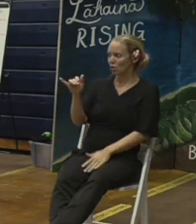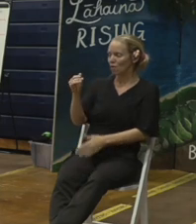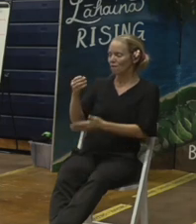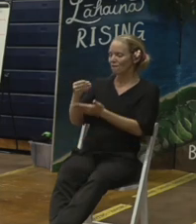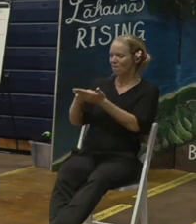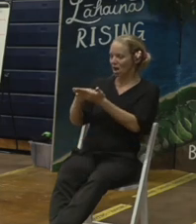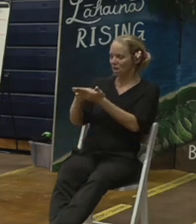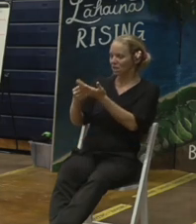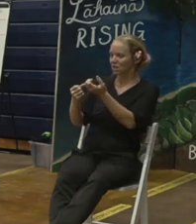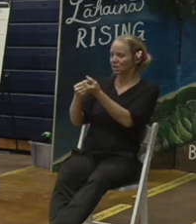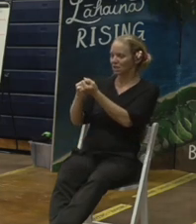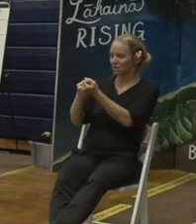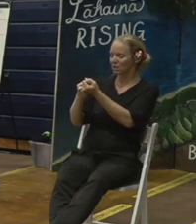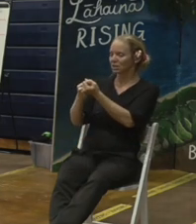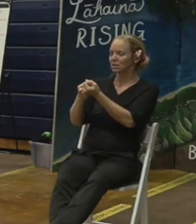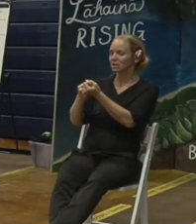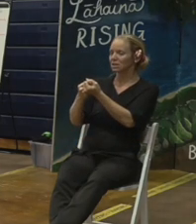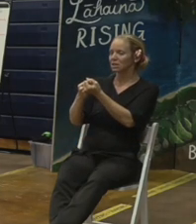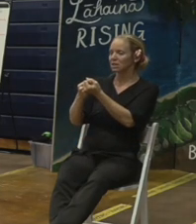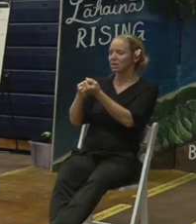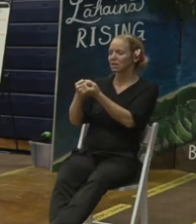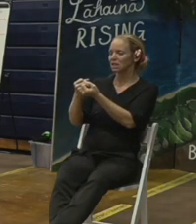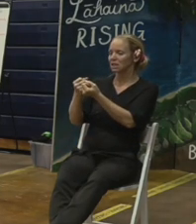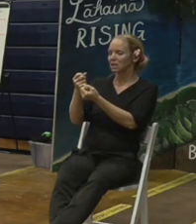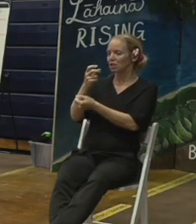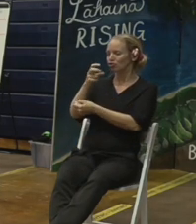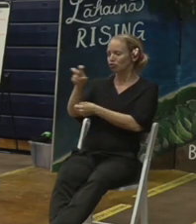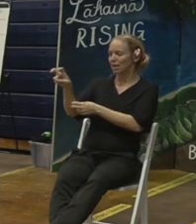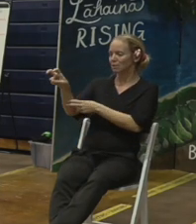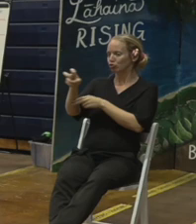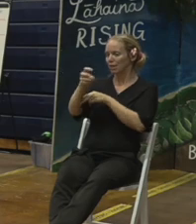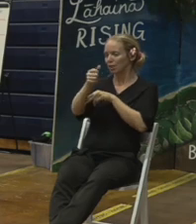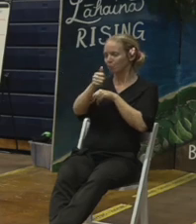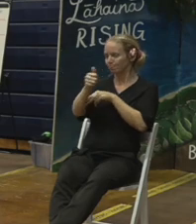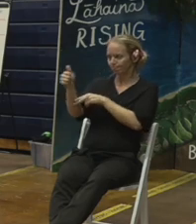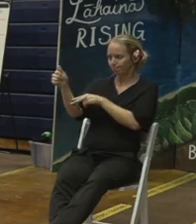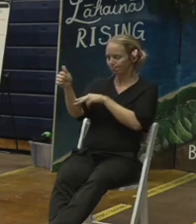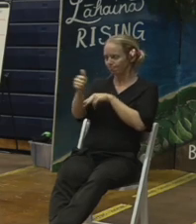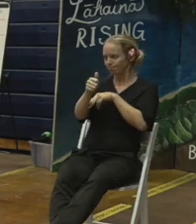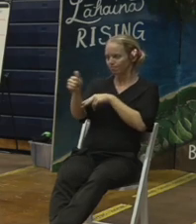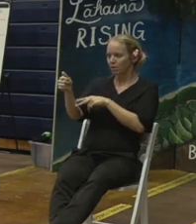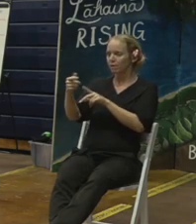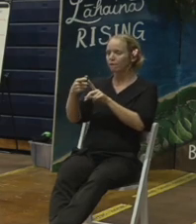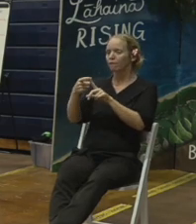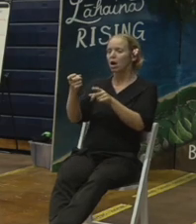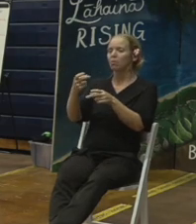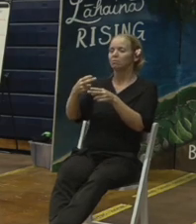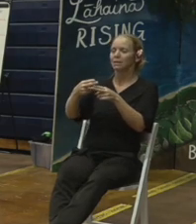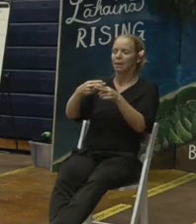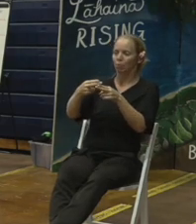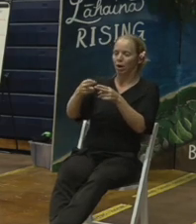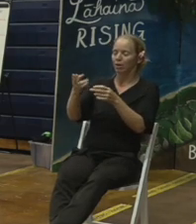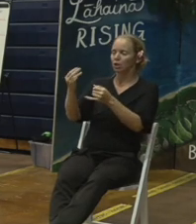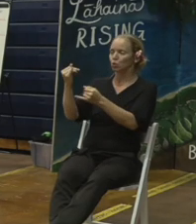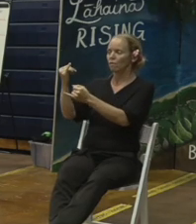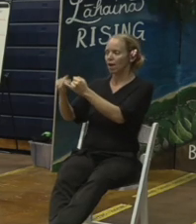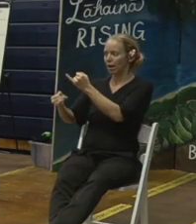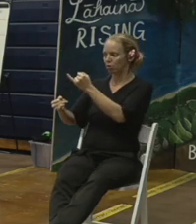the transportation from the TDS site to the permanent site